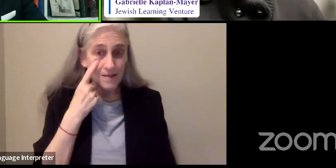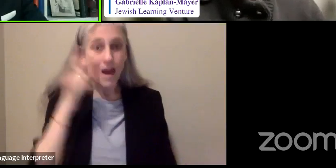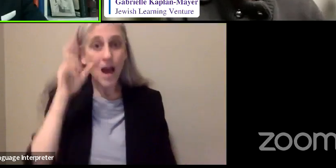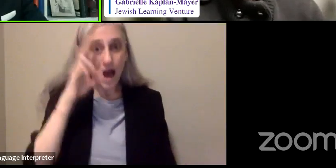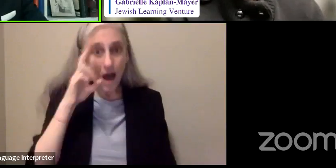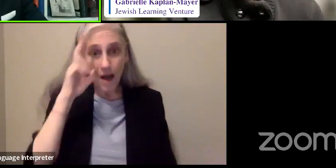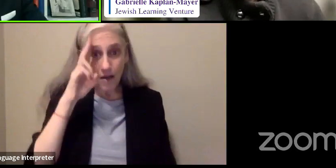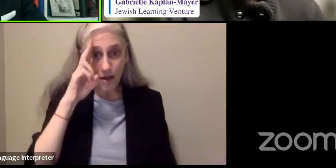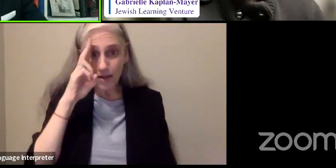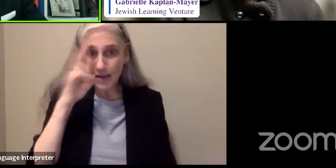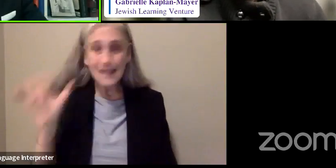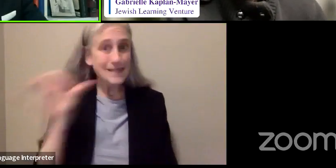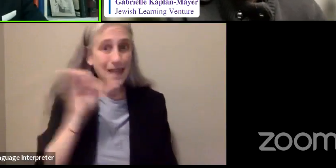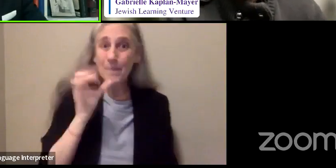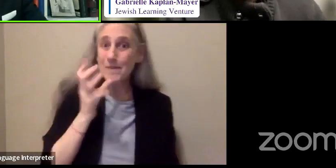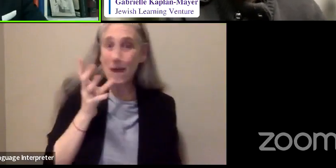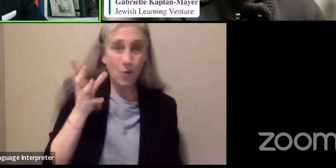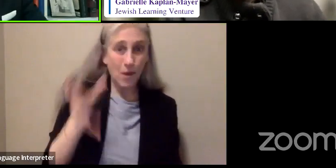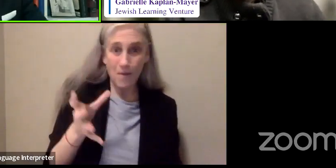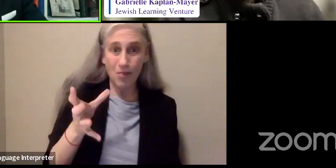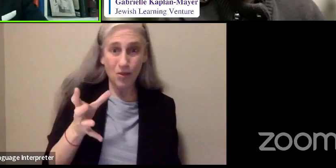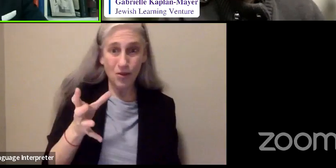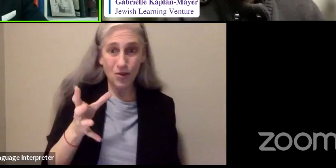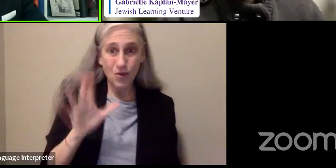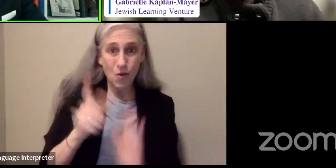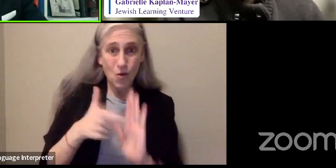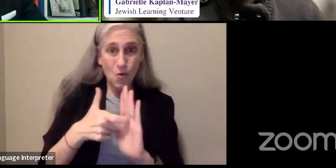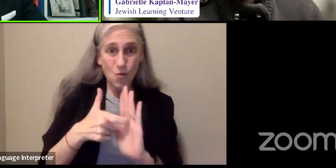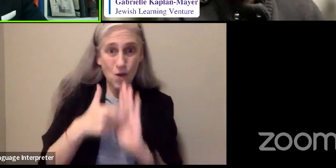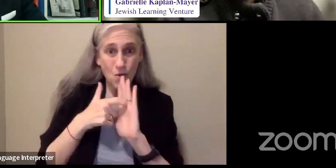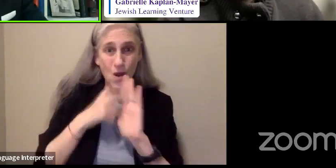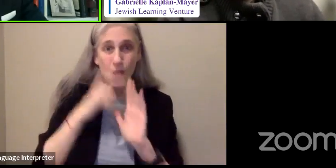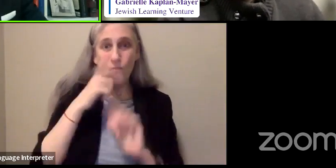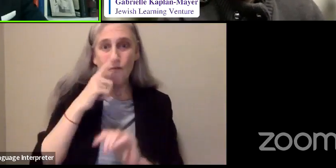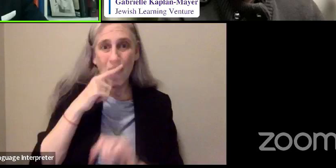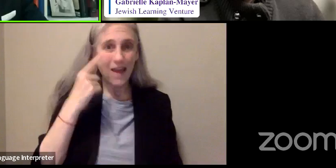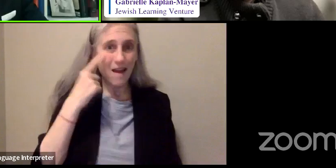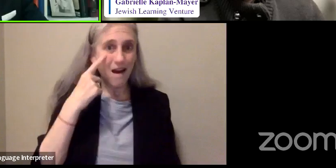like my grandmother, Pauline, required a prosthetic eye.